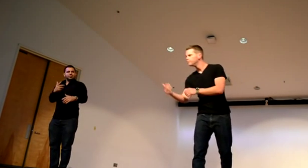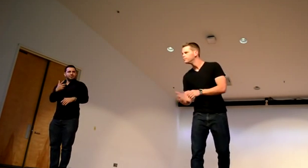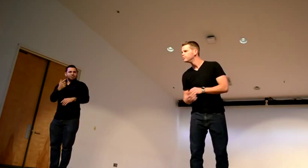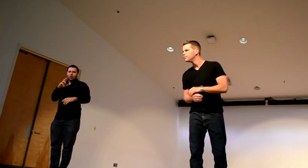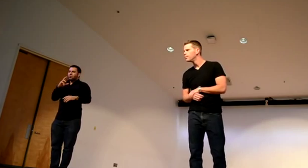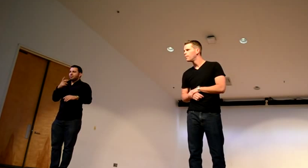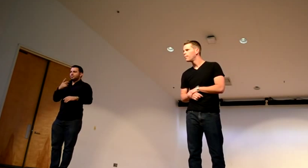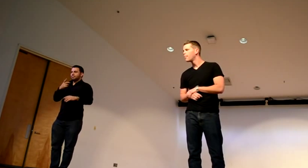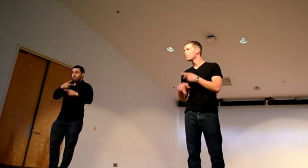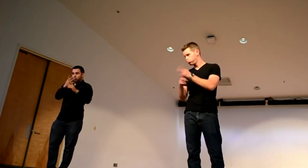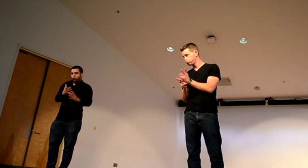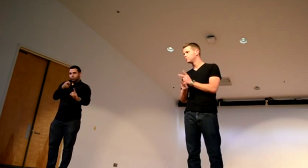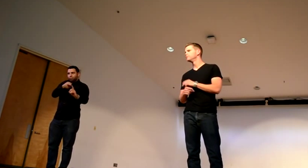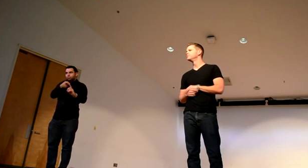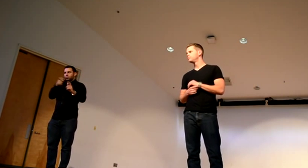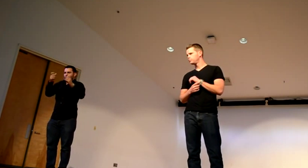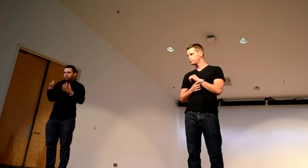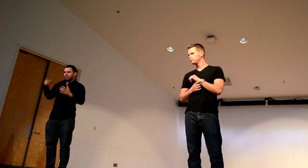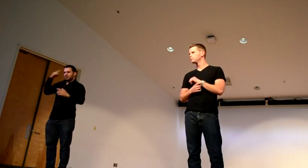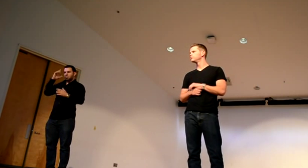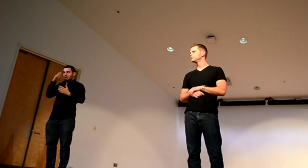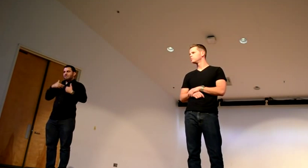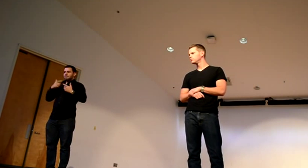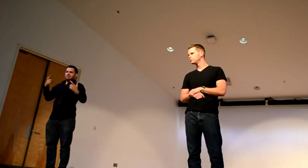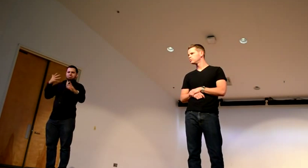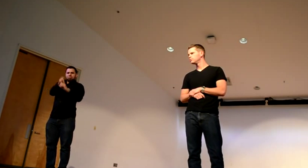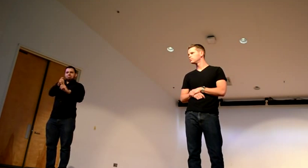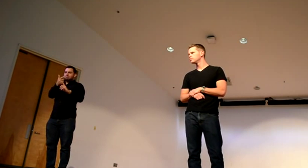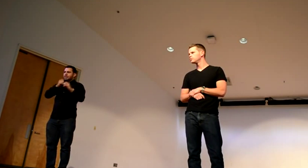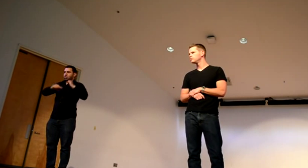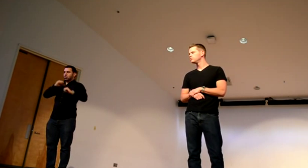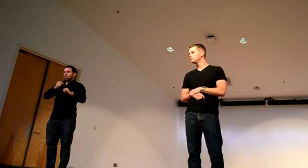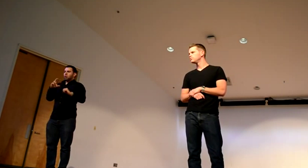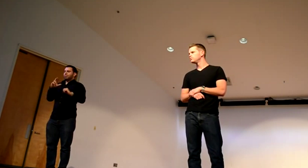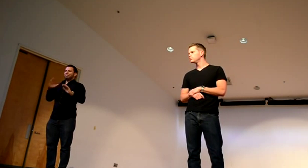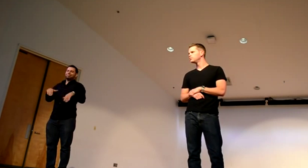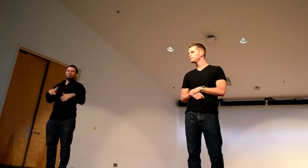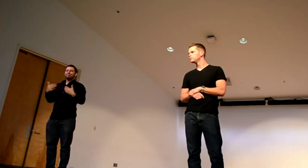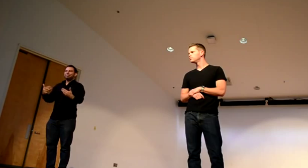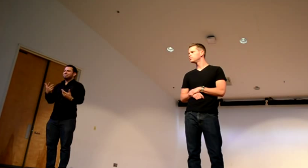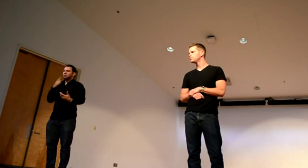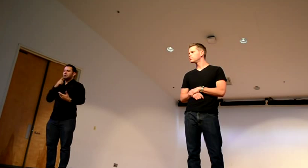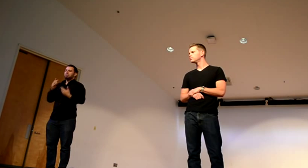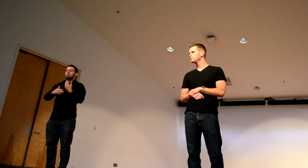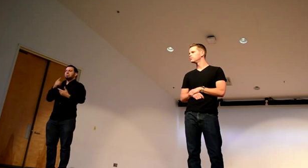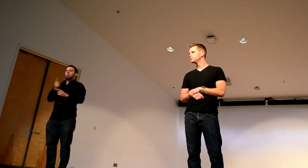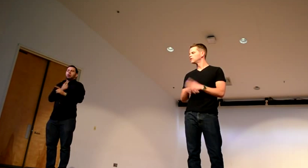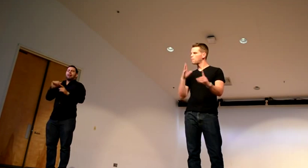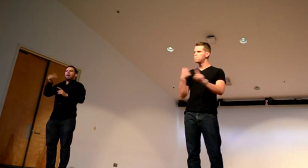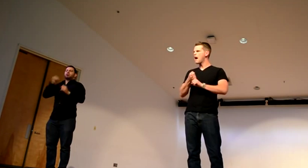made such an impact, or did the producer, or the director, did they think it would have a big impact, or did they think, we'll just